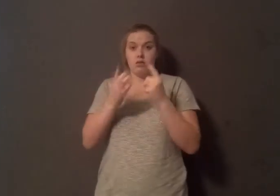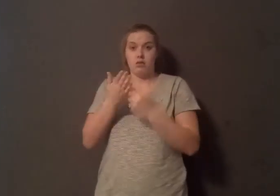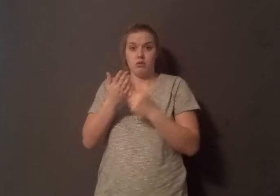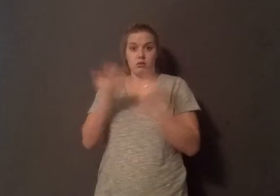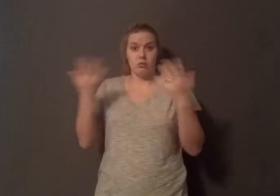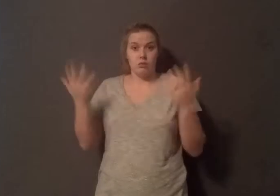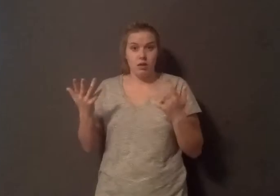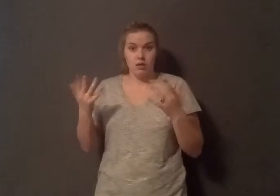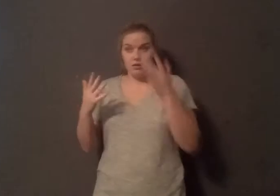longer do the interview.